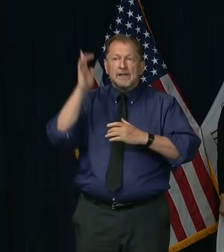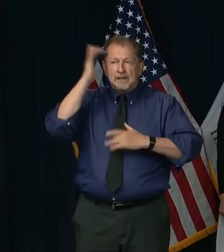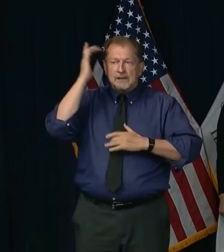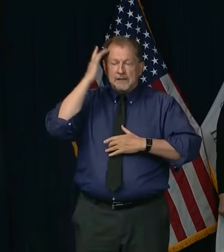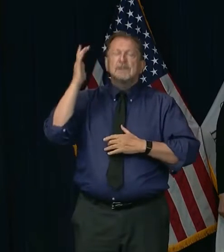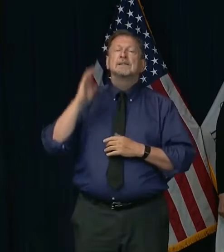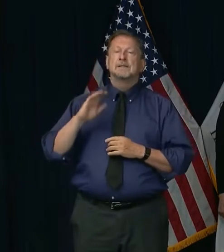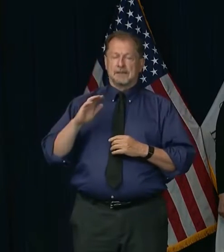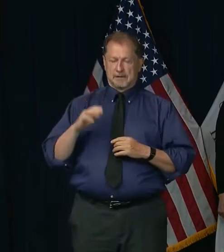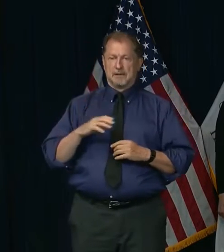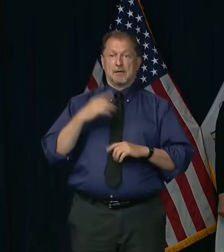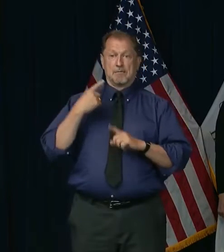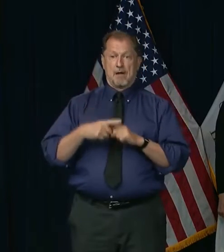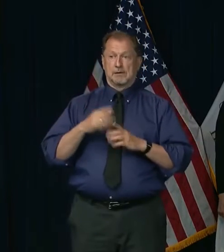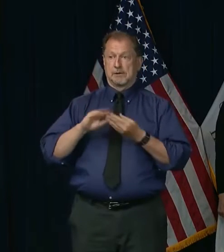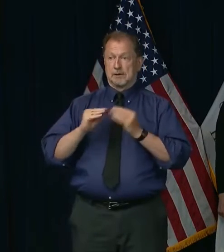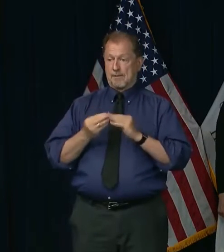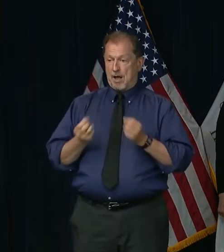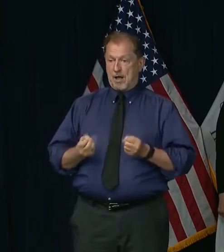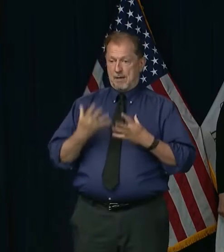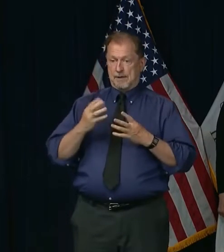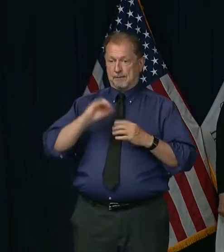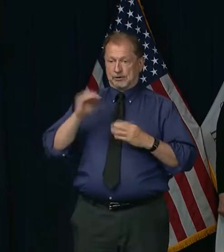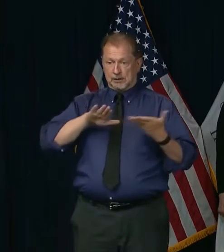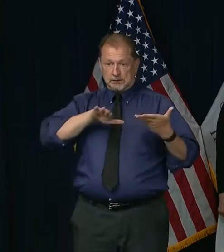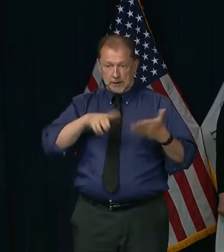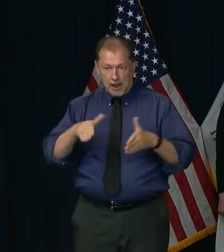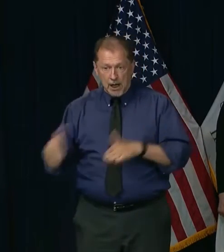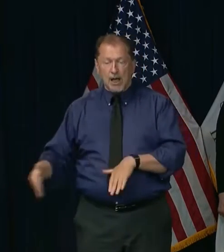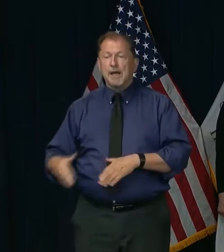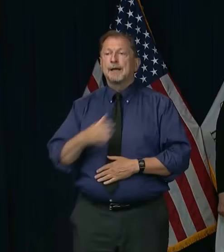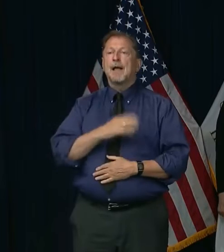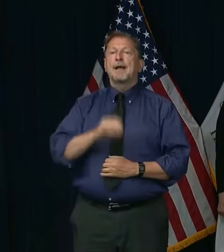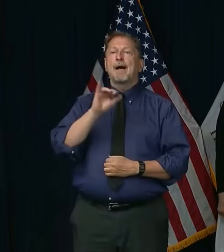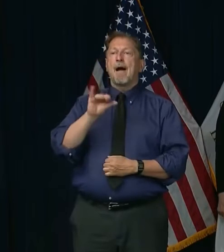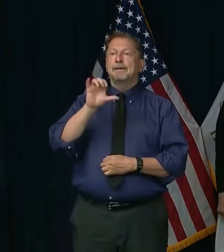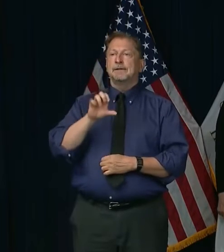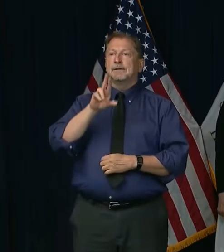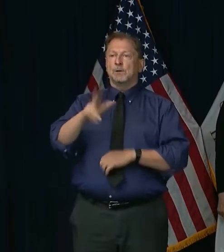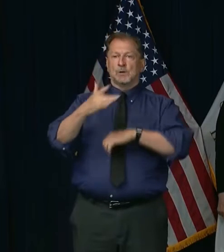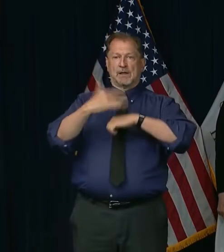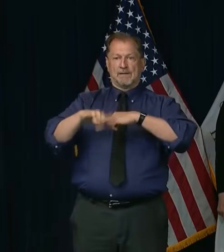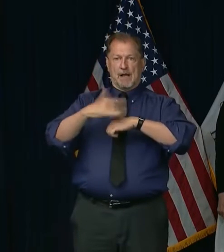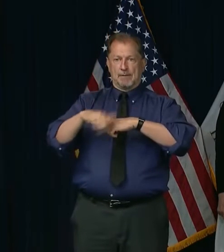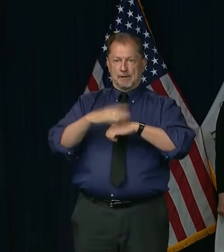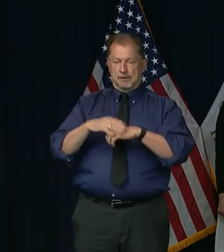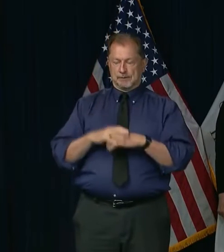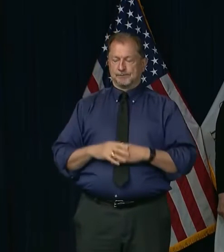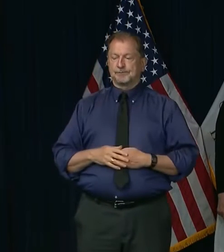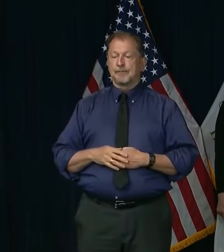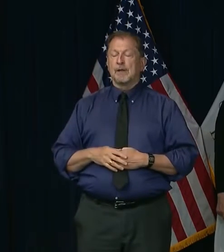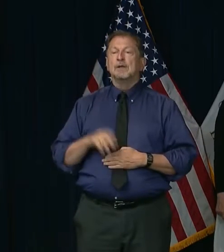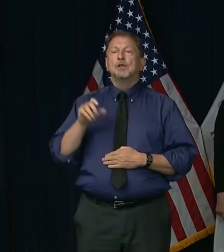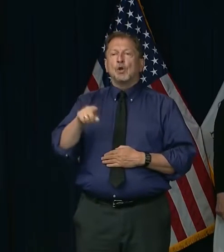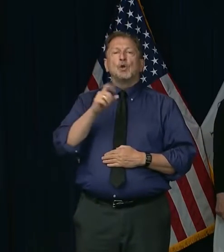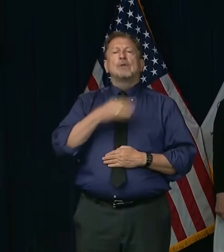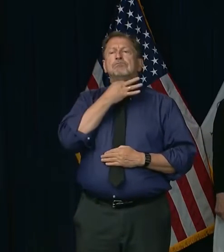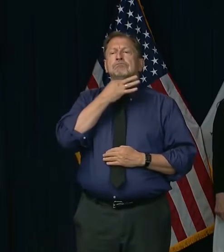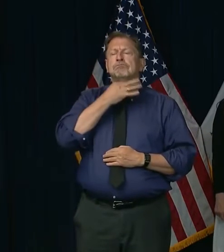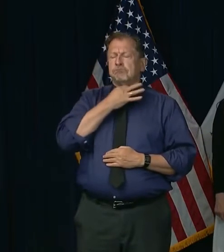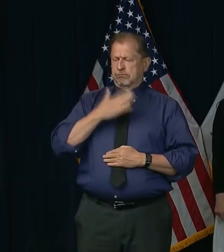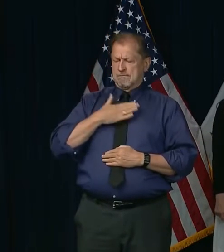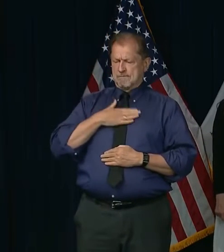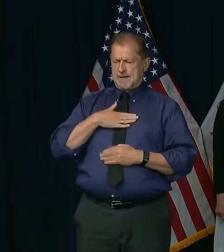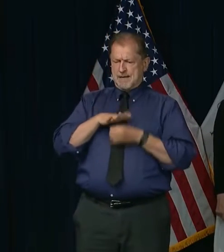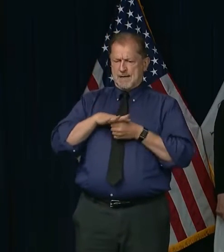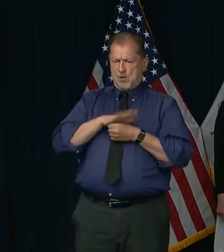As well, we're looking at the number of deaths and the percent of ICU beds available in the area. The percentage of